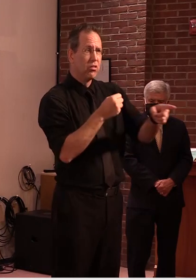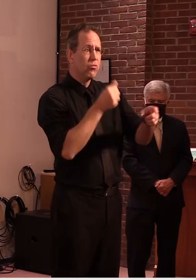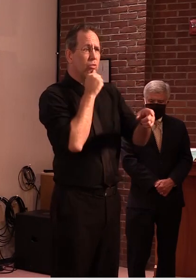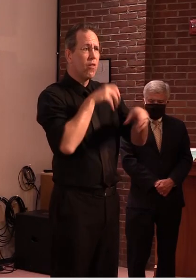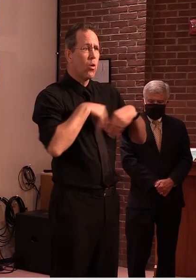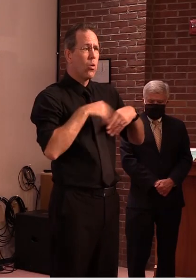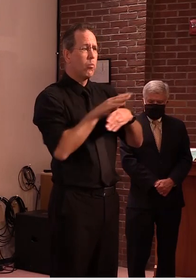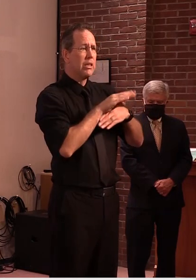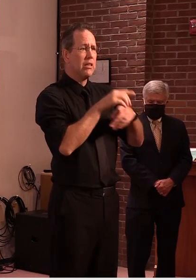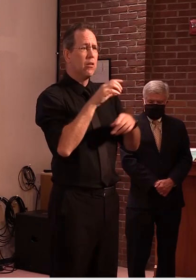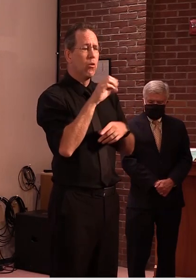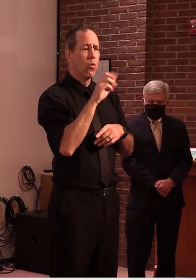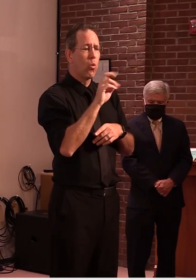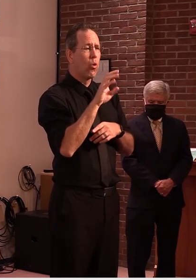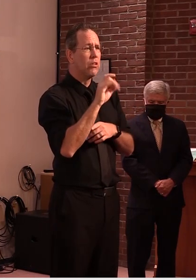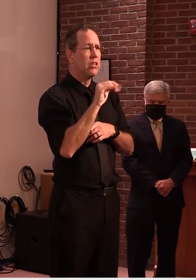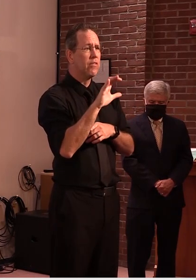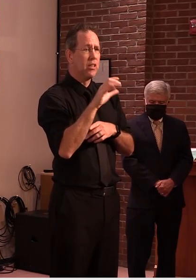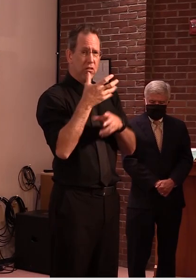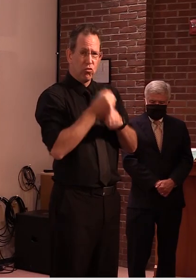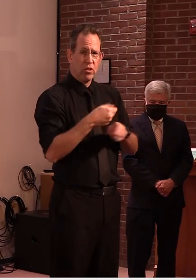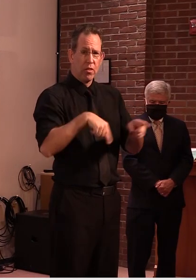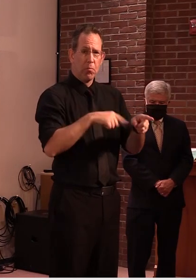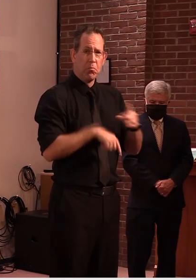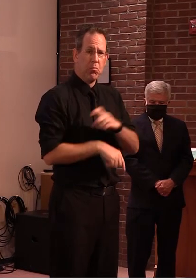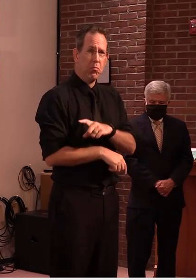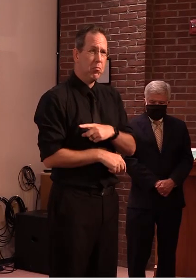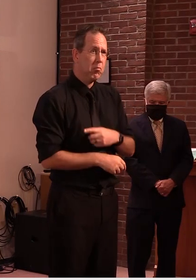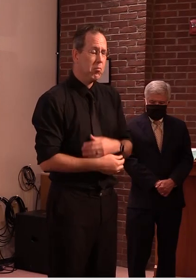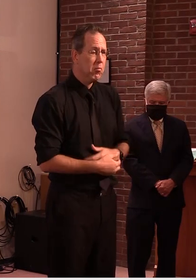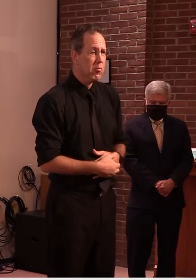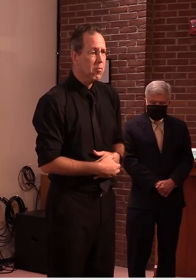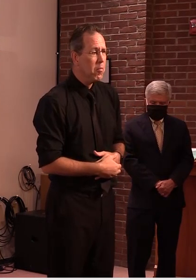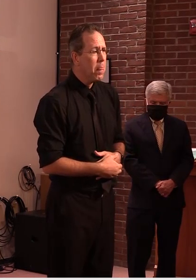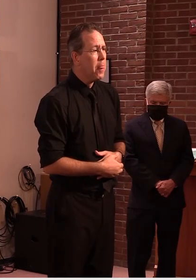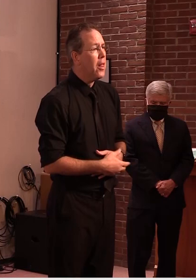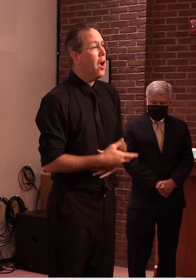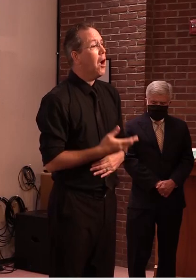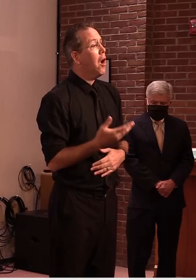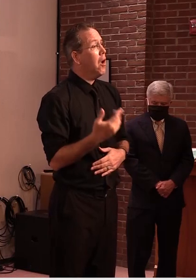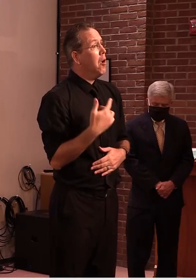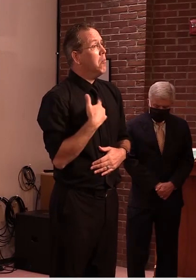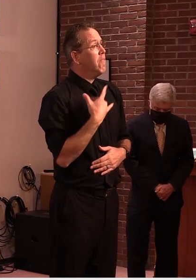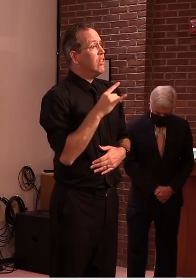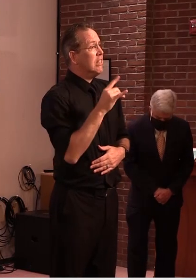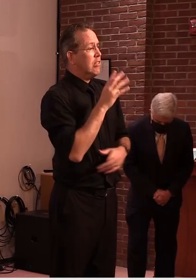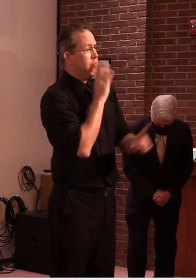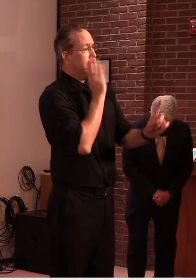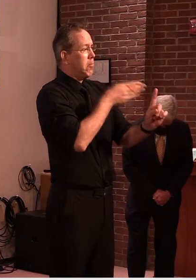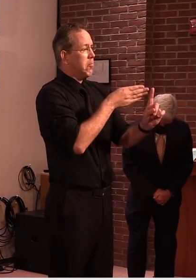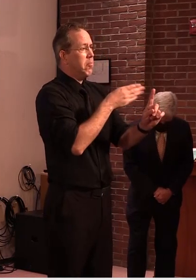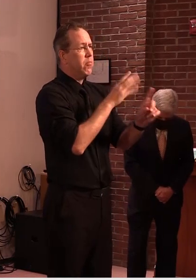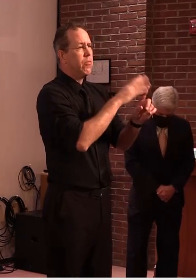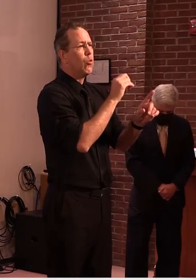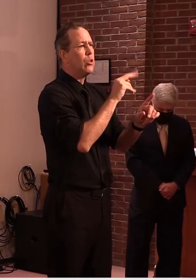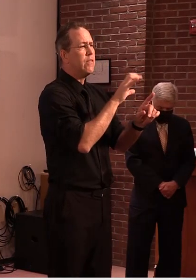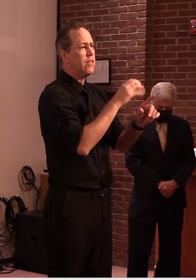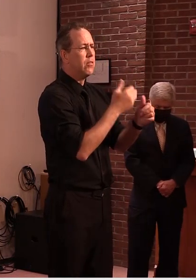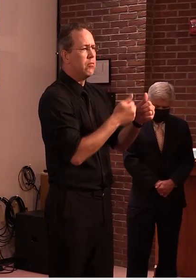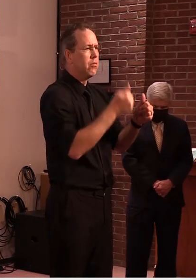look i i i had a very um frank and honest conversation with the ceo last night i think he understands